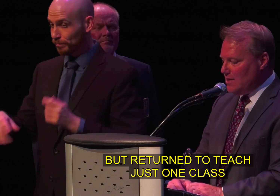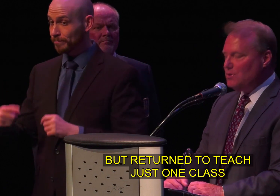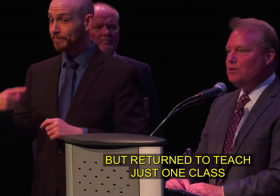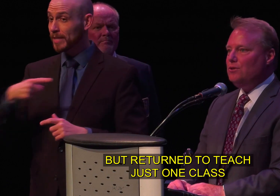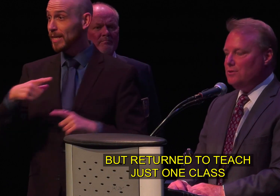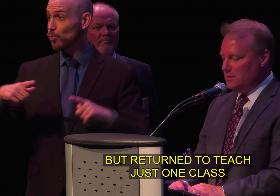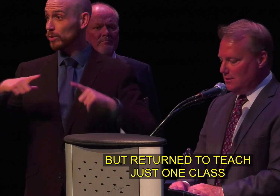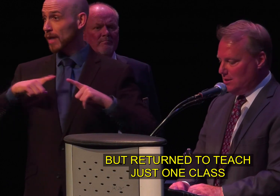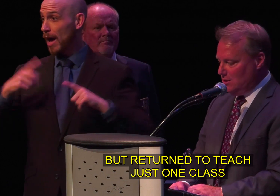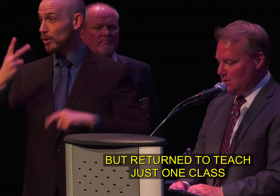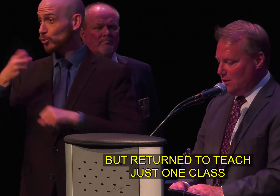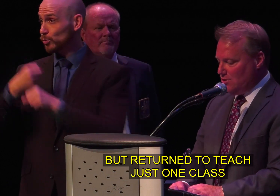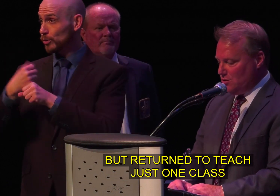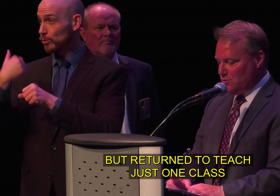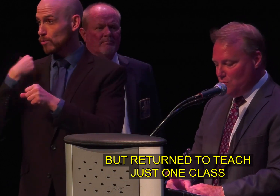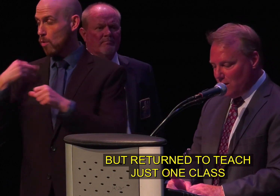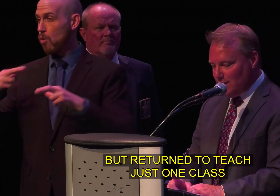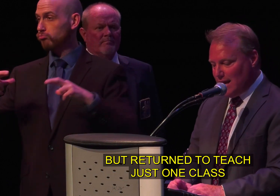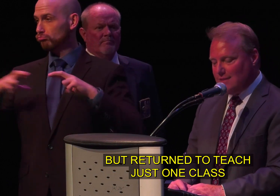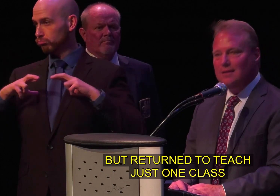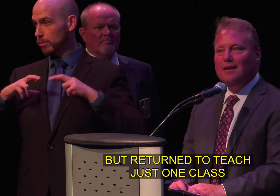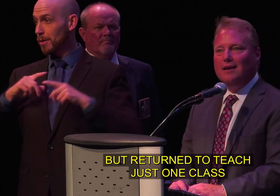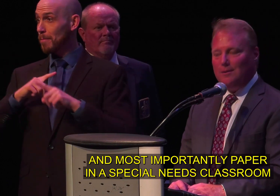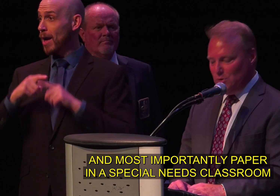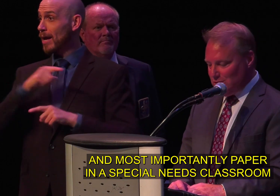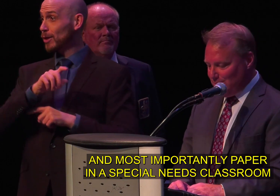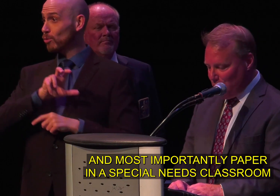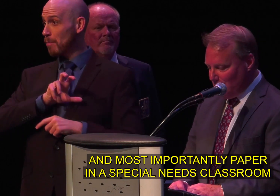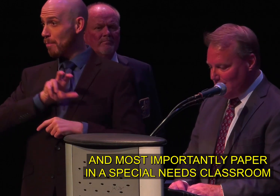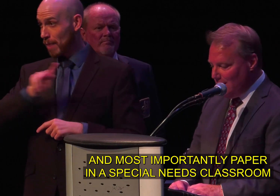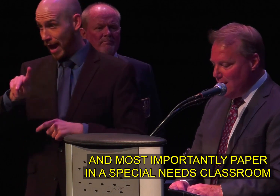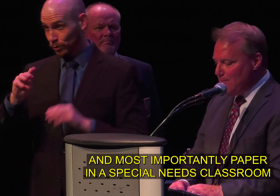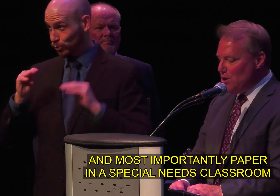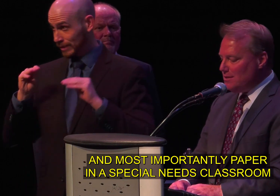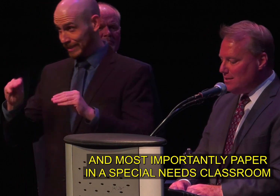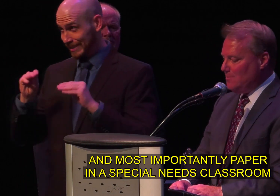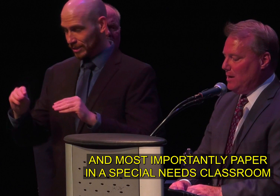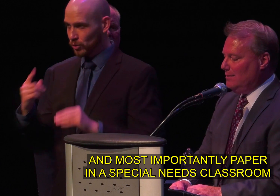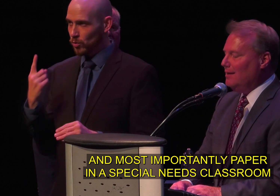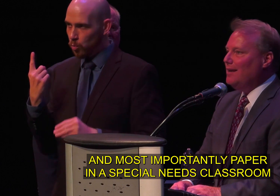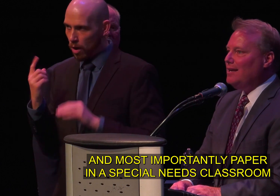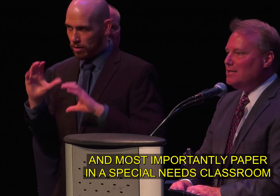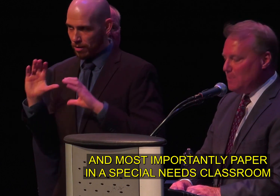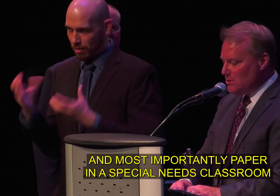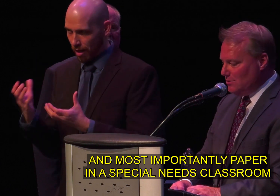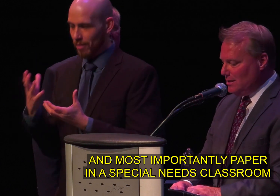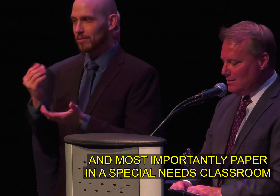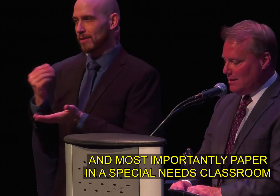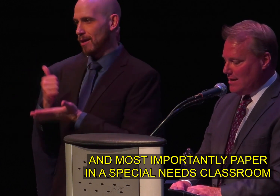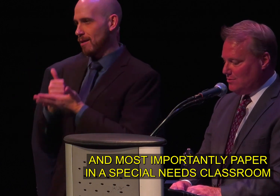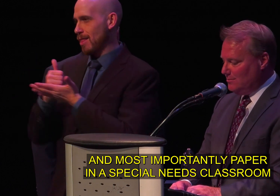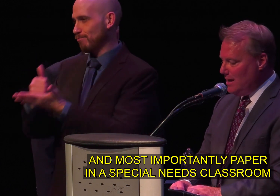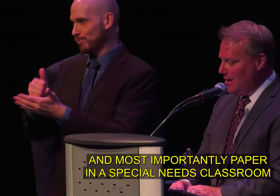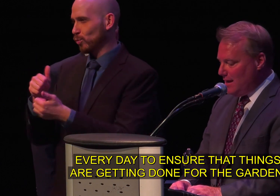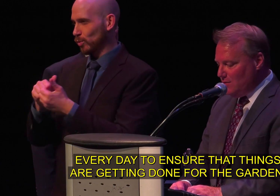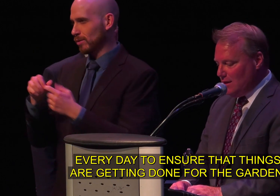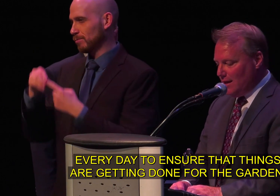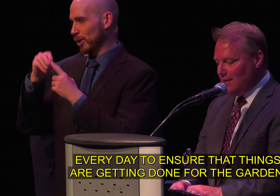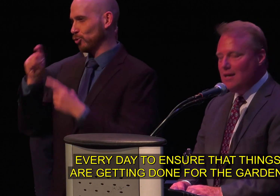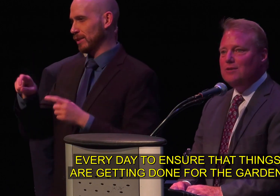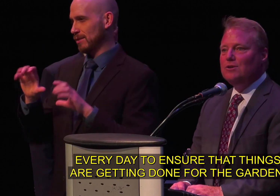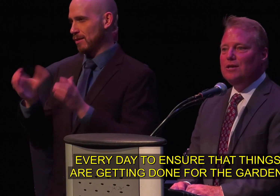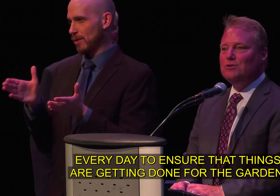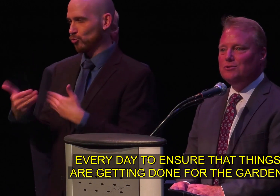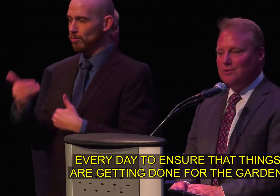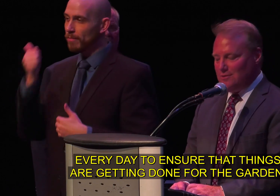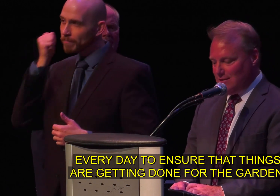but has returned to teach just one class and most importantly participate in the special needs classroom every